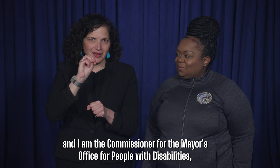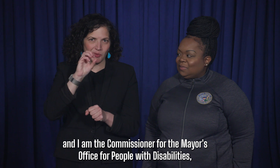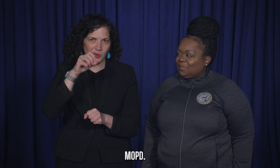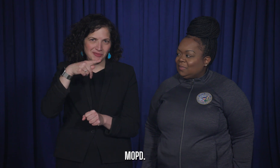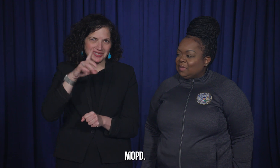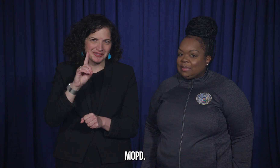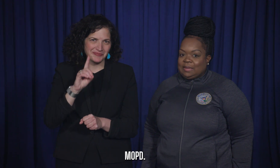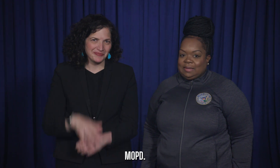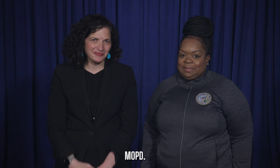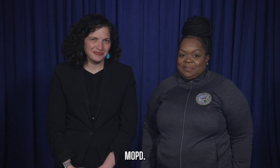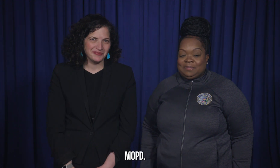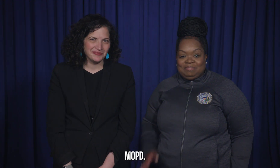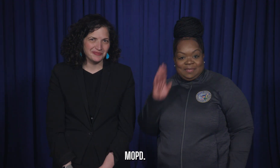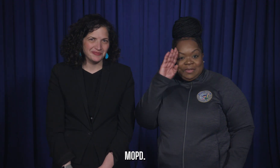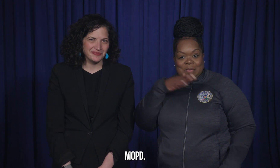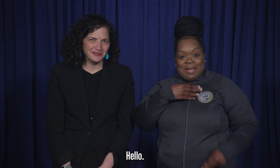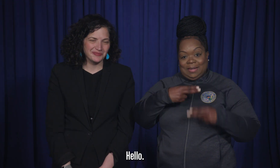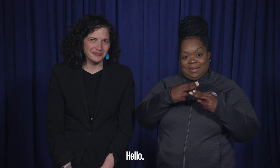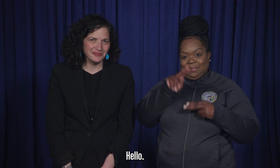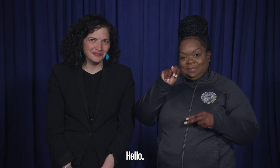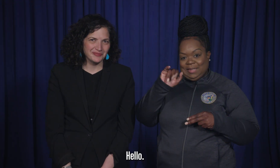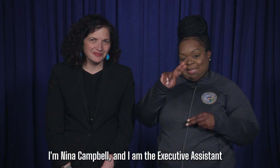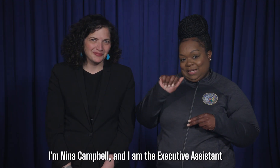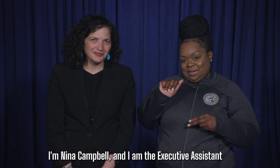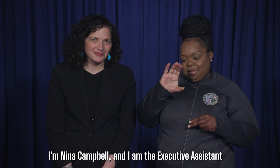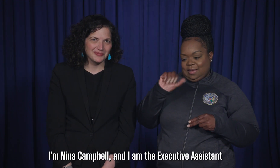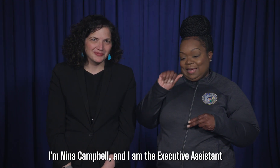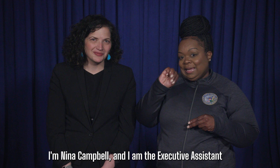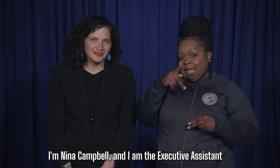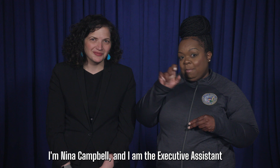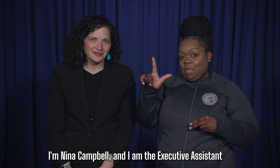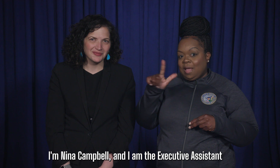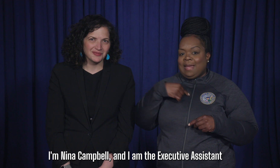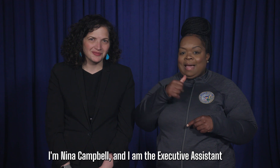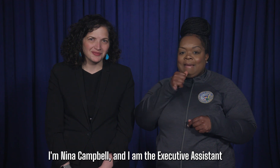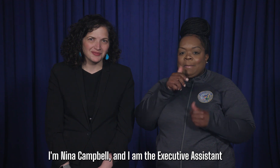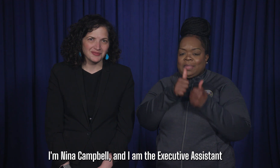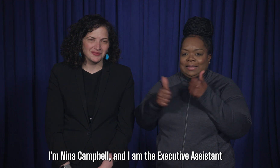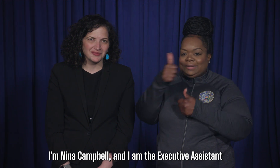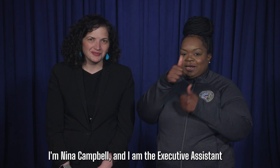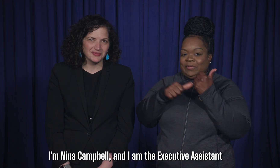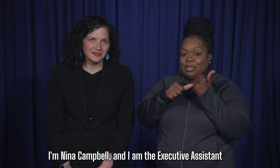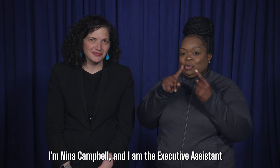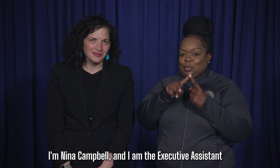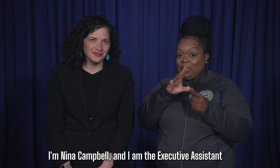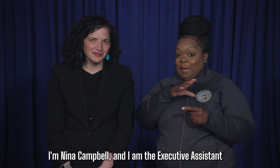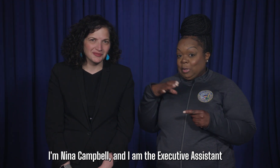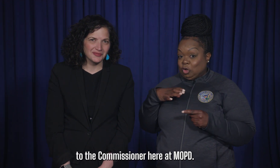MOPD. Hello, I'm Nina Campbell and I am the Executive Assistant to